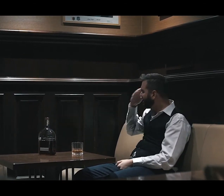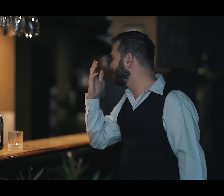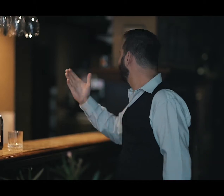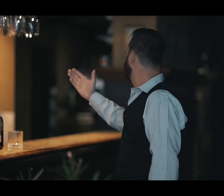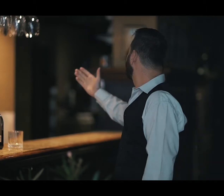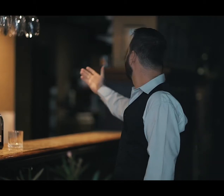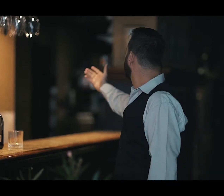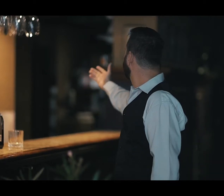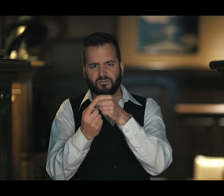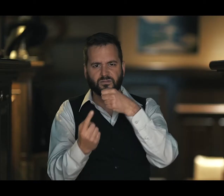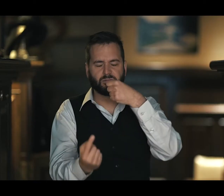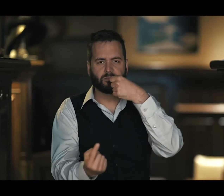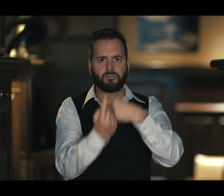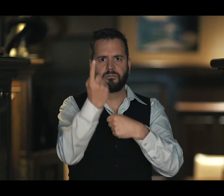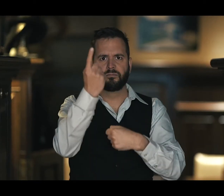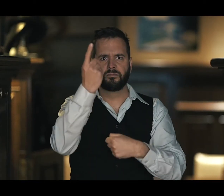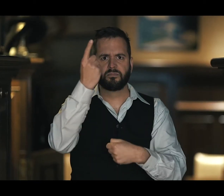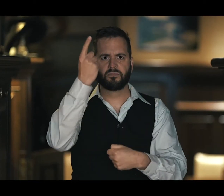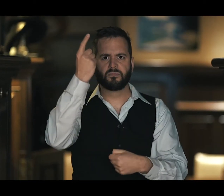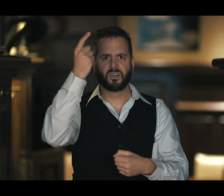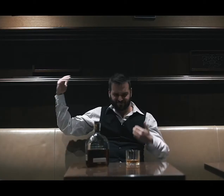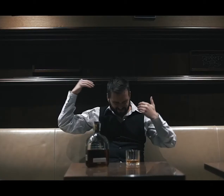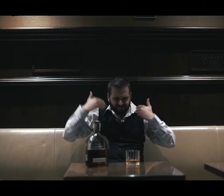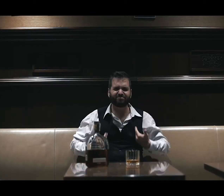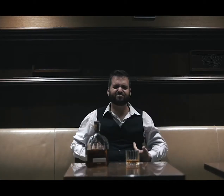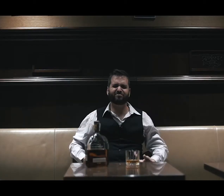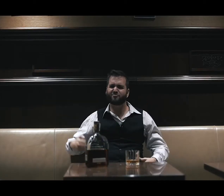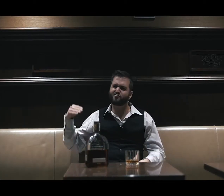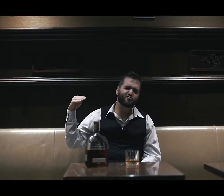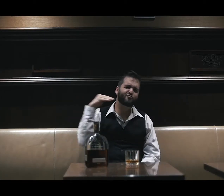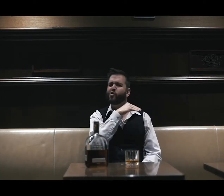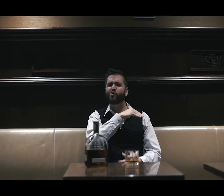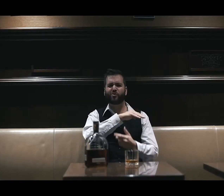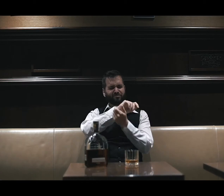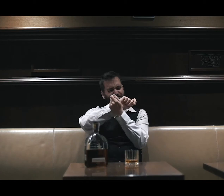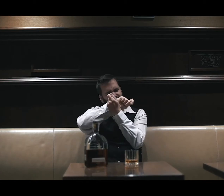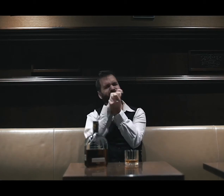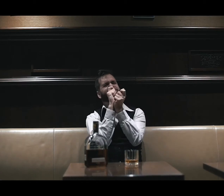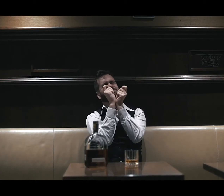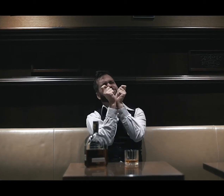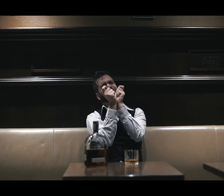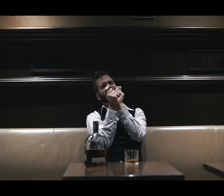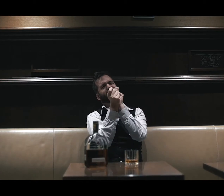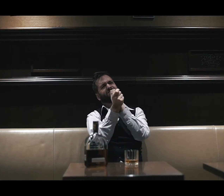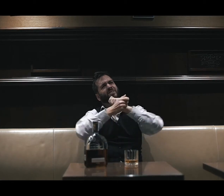Suddenly, I'm not half the man I used to